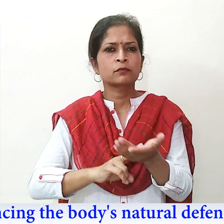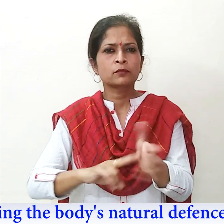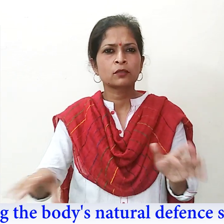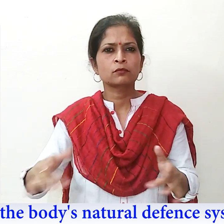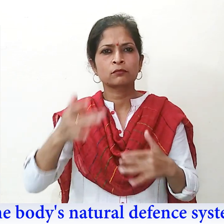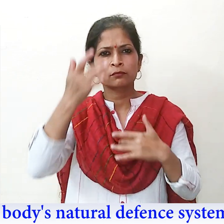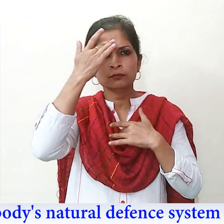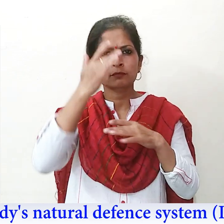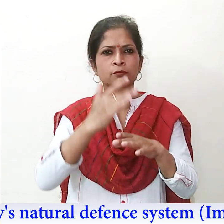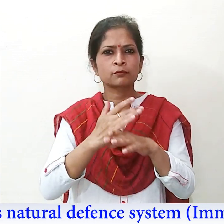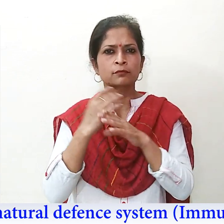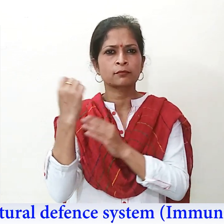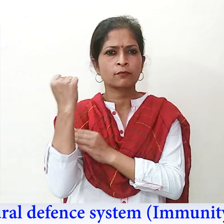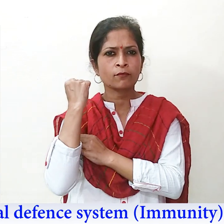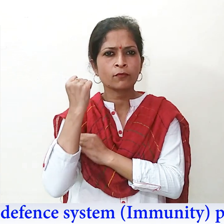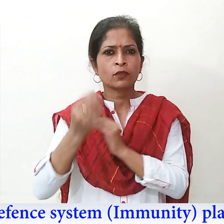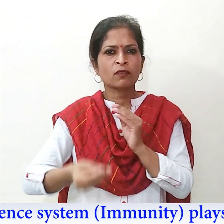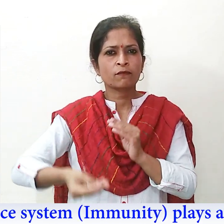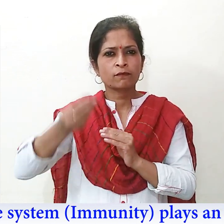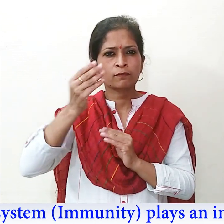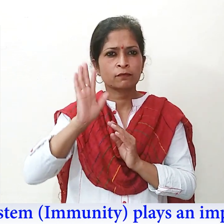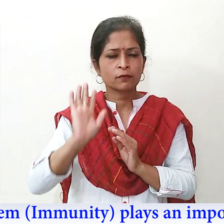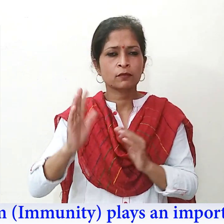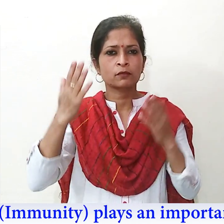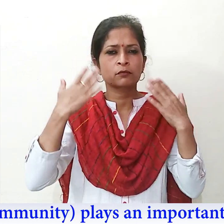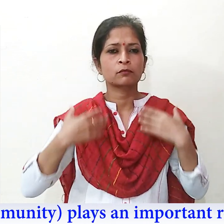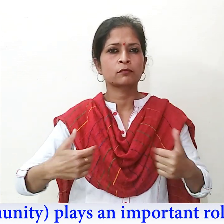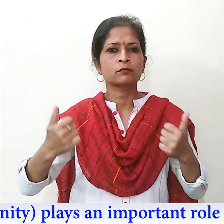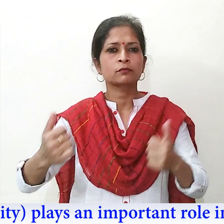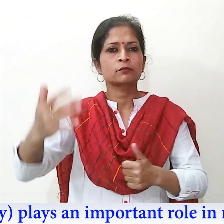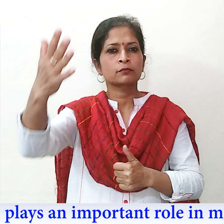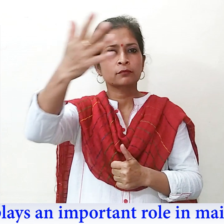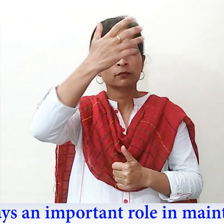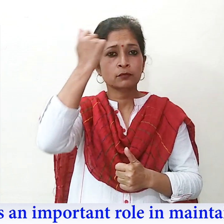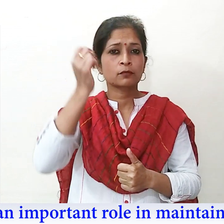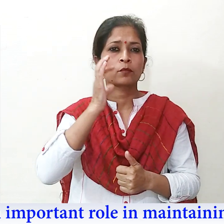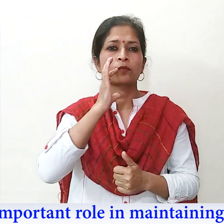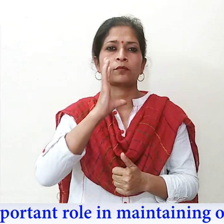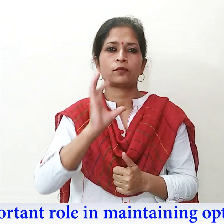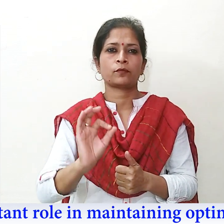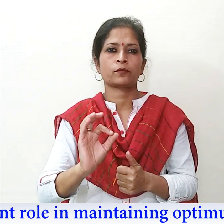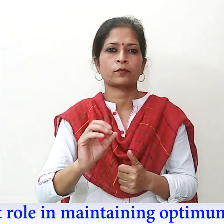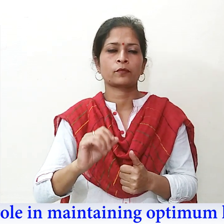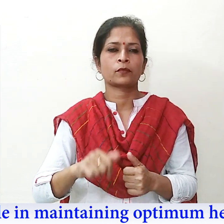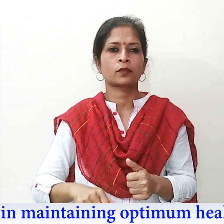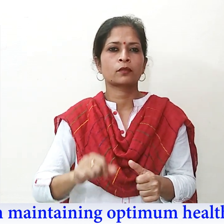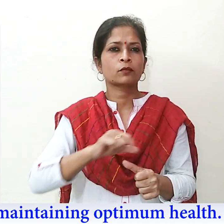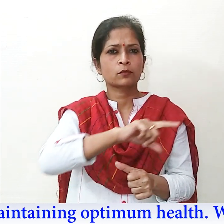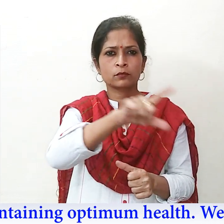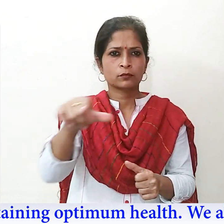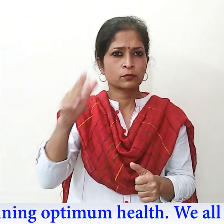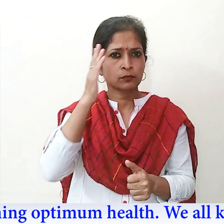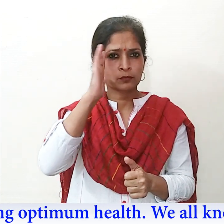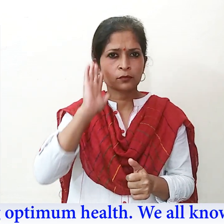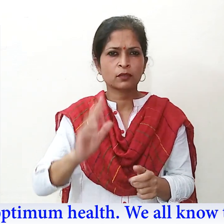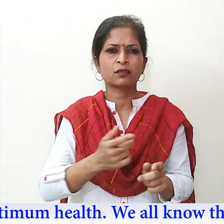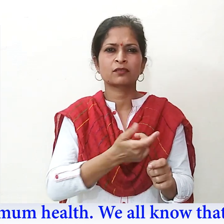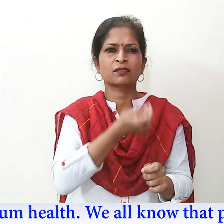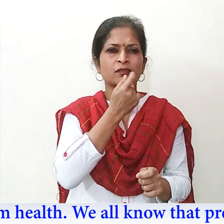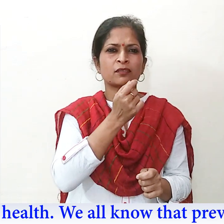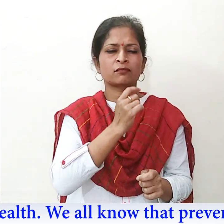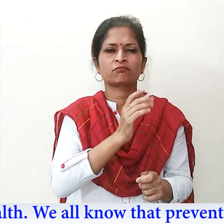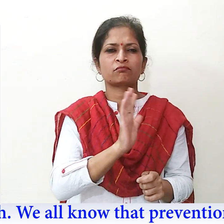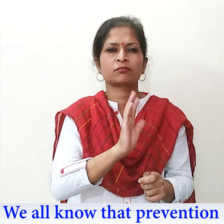defense system, immunity plays an important role in maintaining optimum health. We all know that